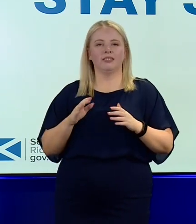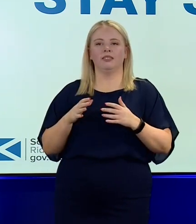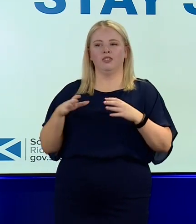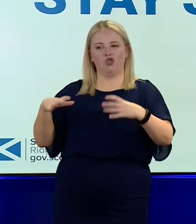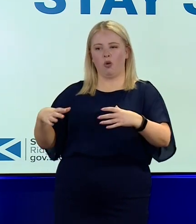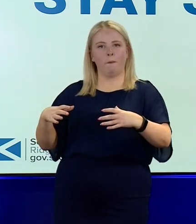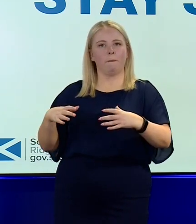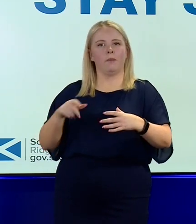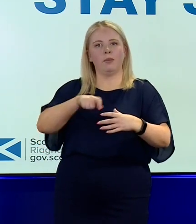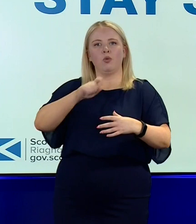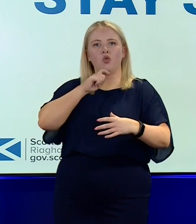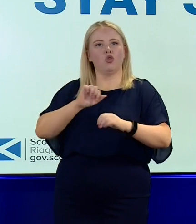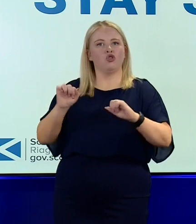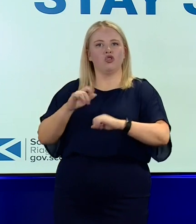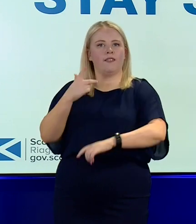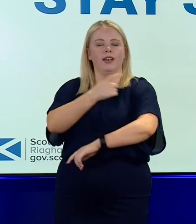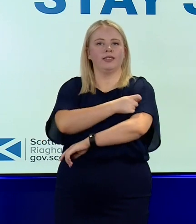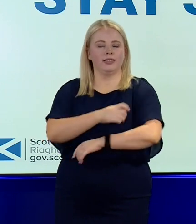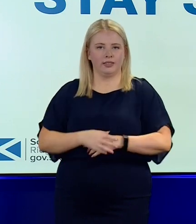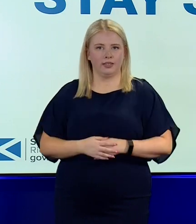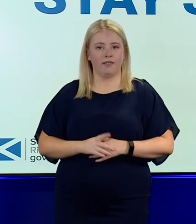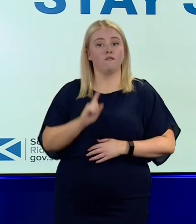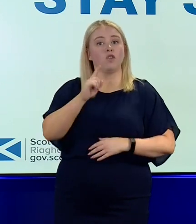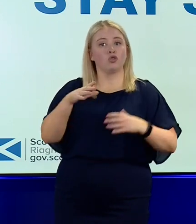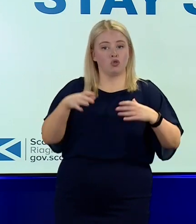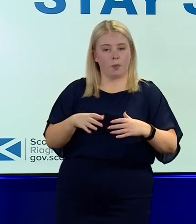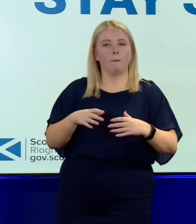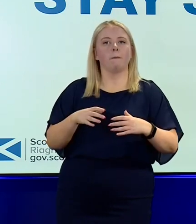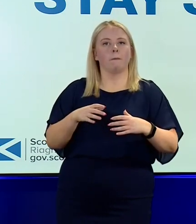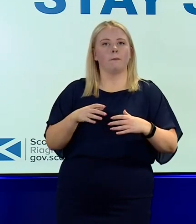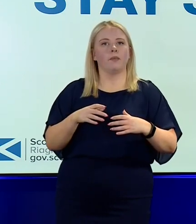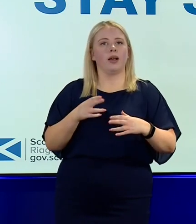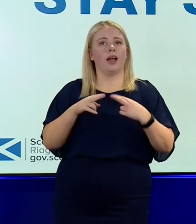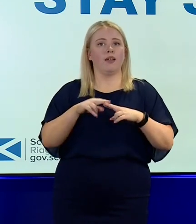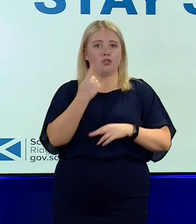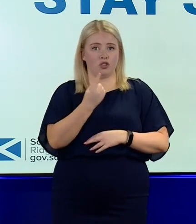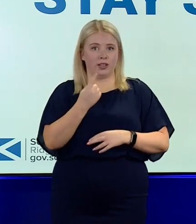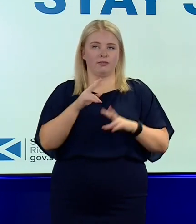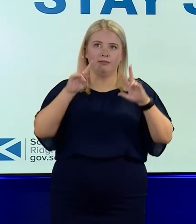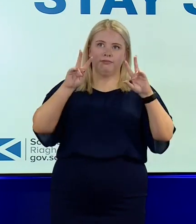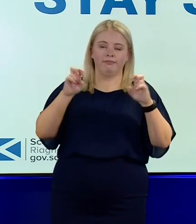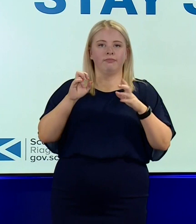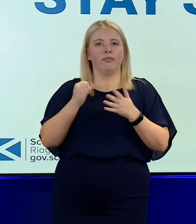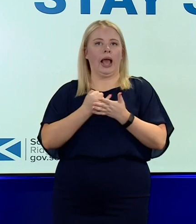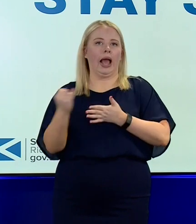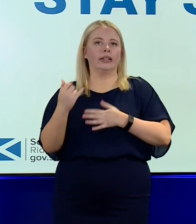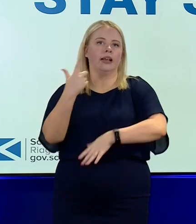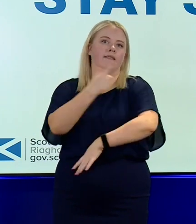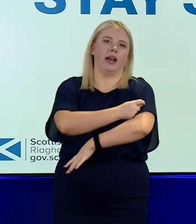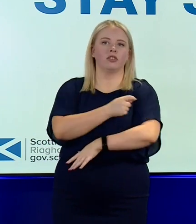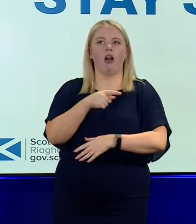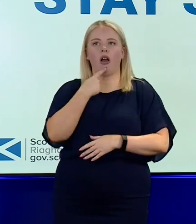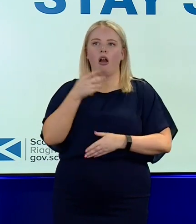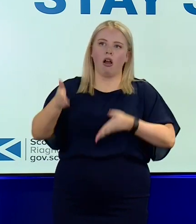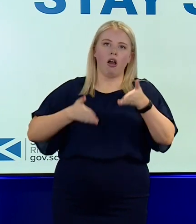And I'll be blunt about the first group, first subgroup of that I'll speak about. If you're an anti-vaxxer who's going around deliberately